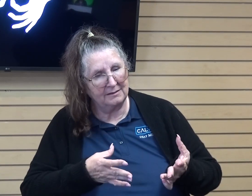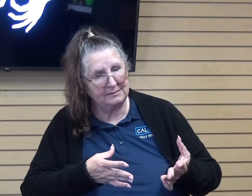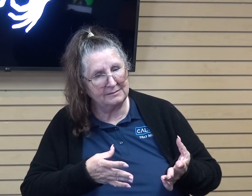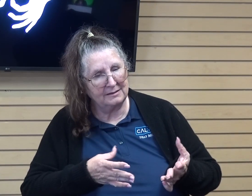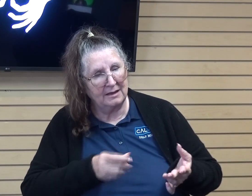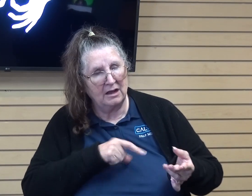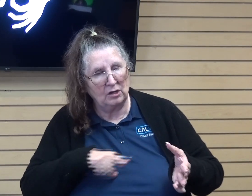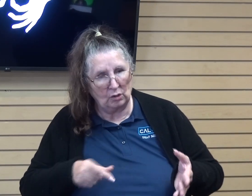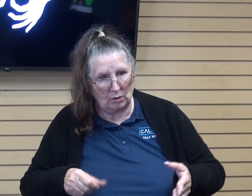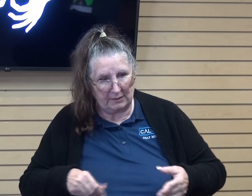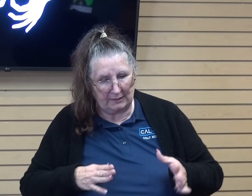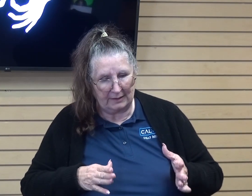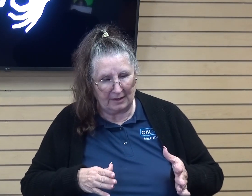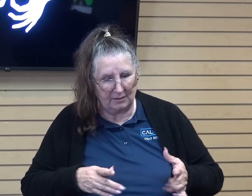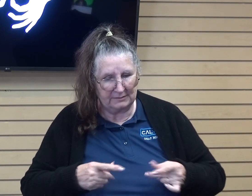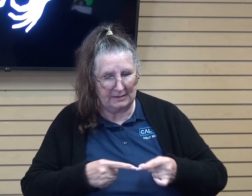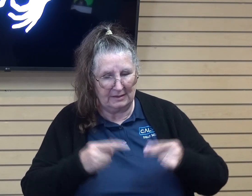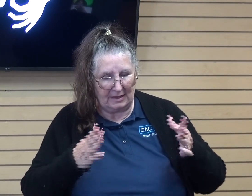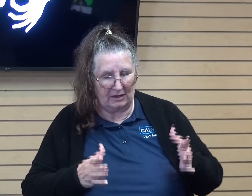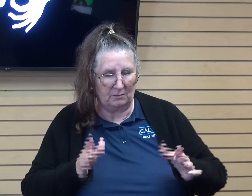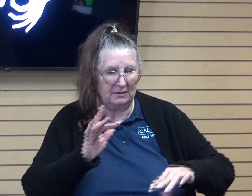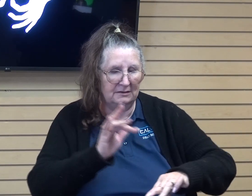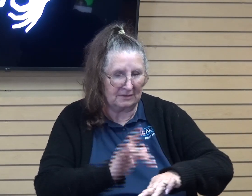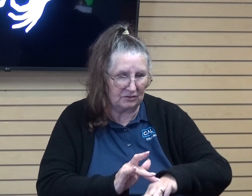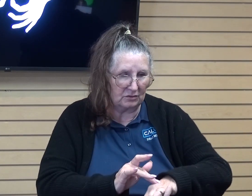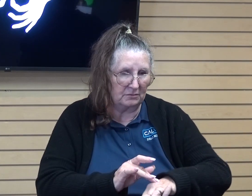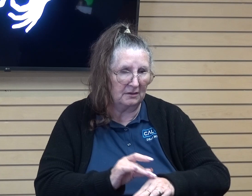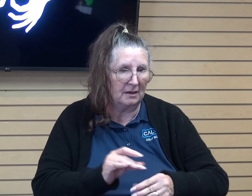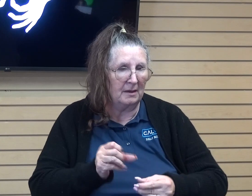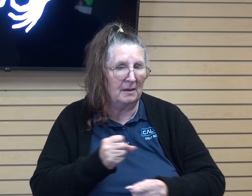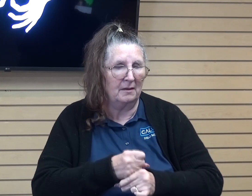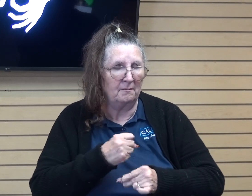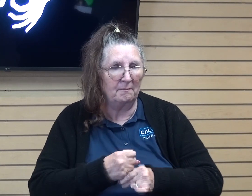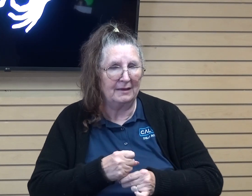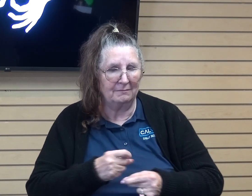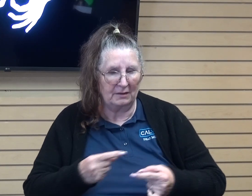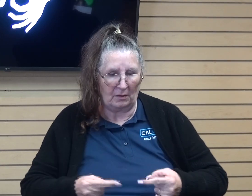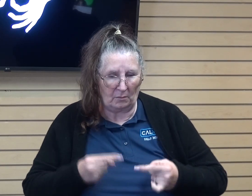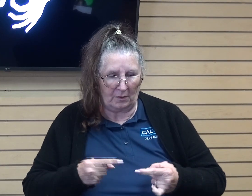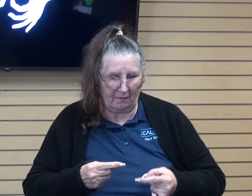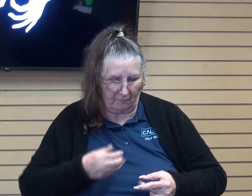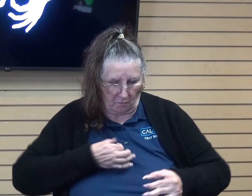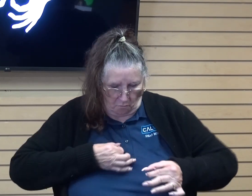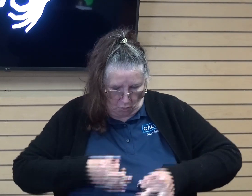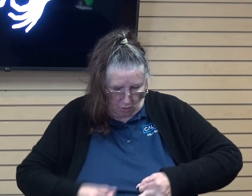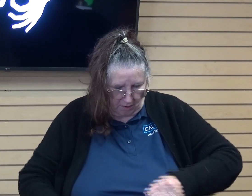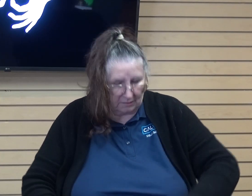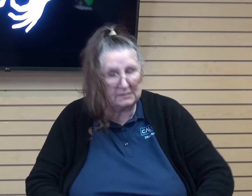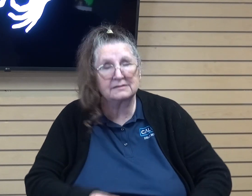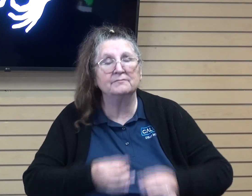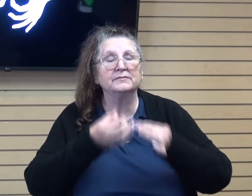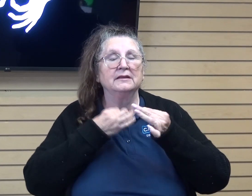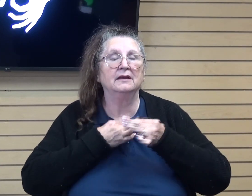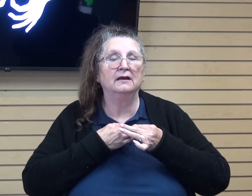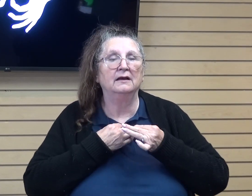allows the enemy to touch him and create these painful, painful boils on him. And so